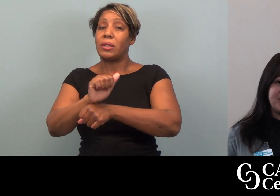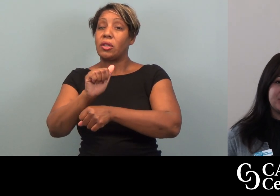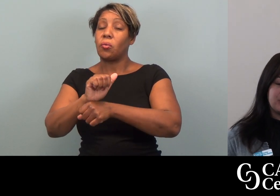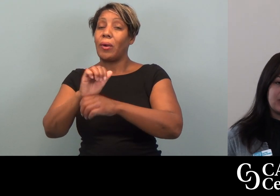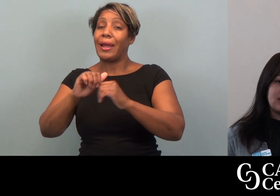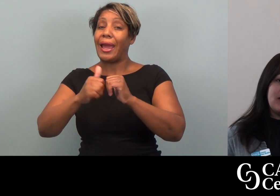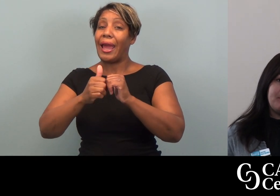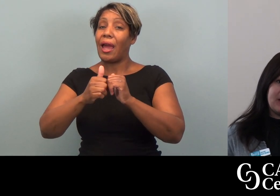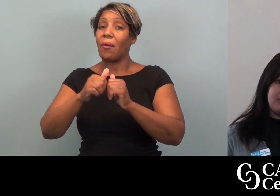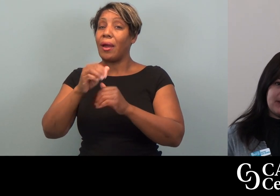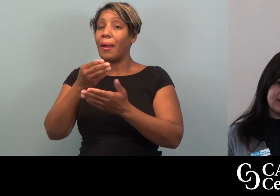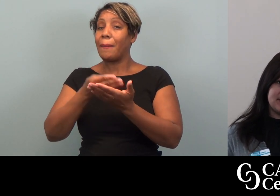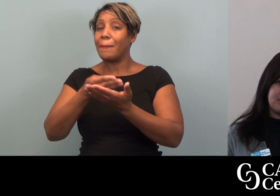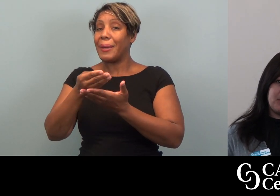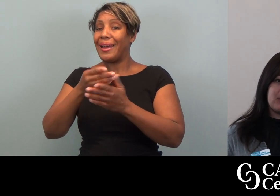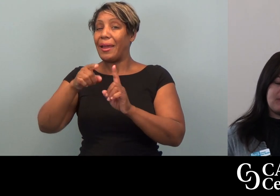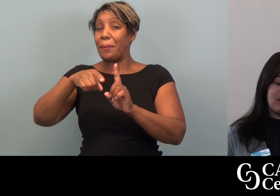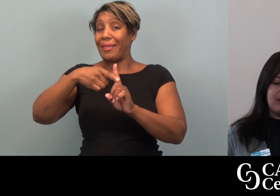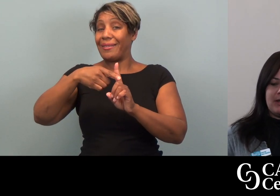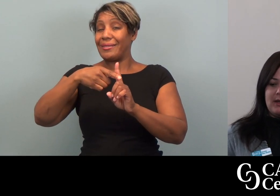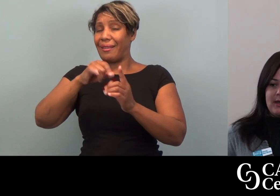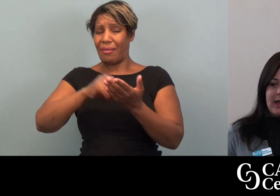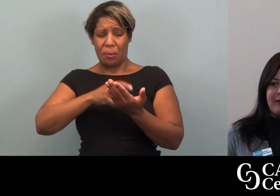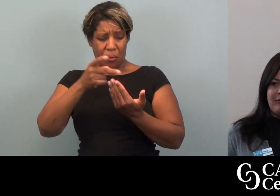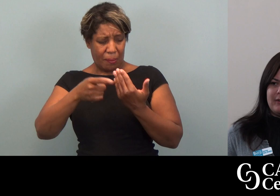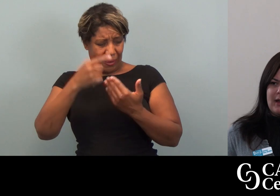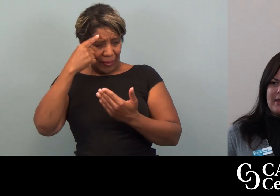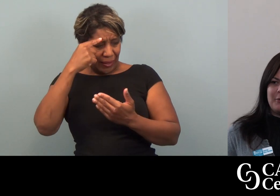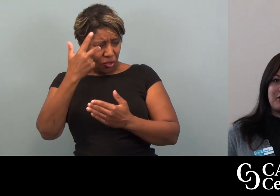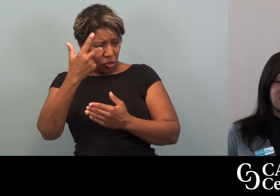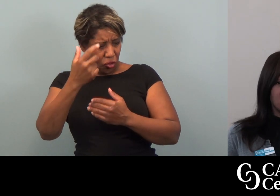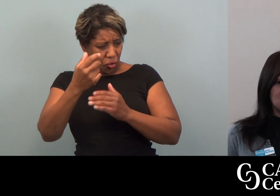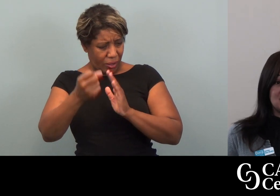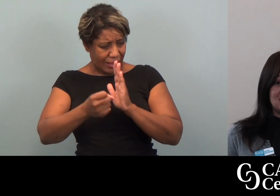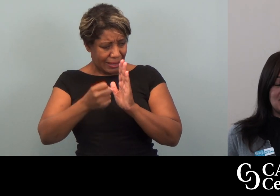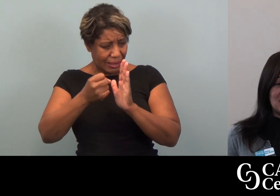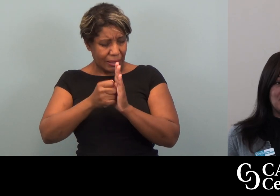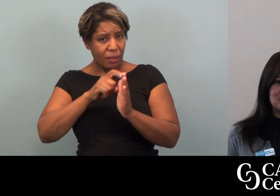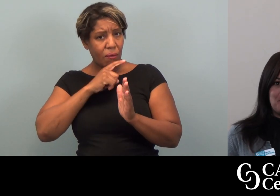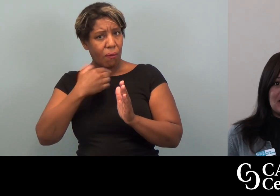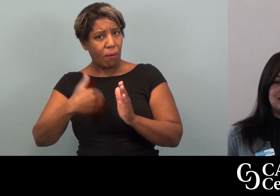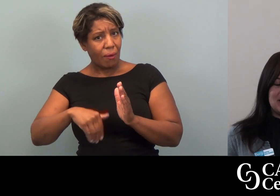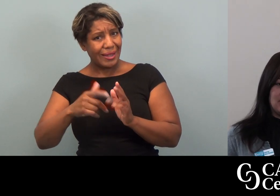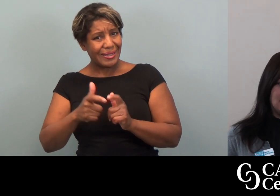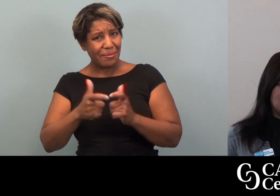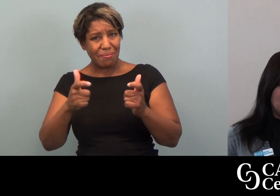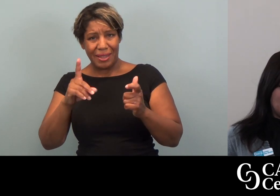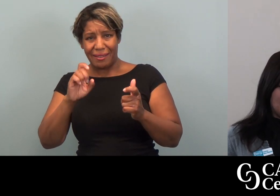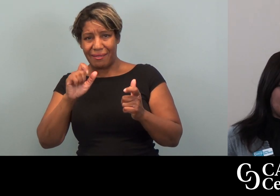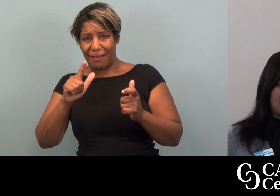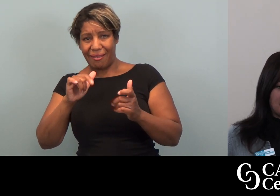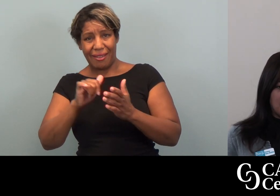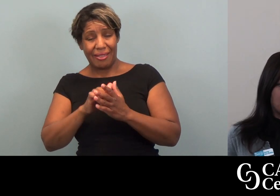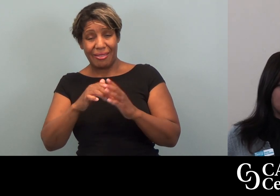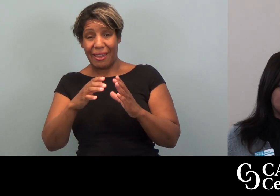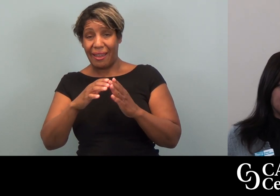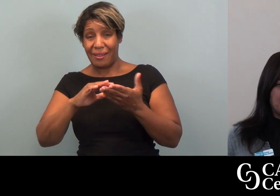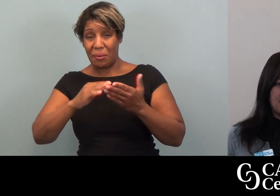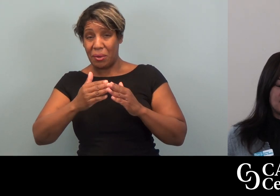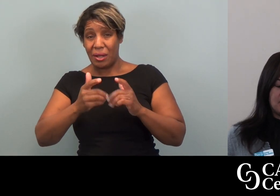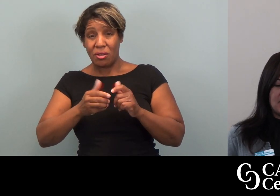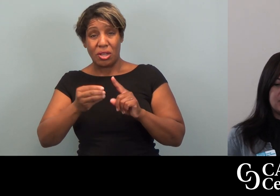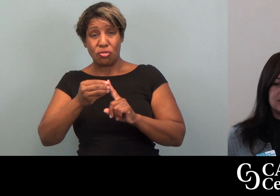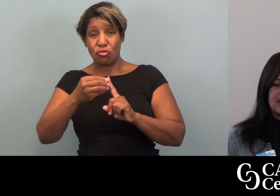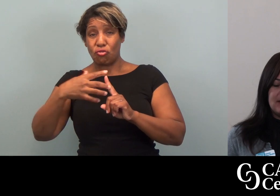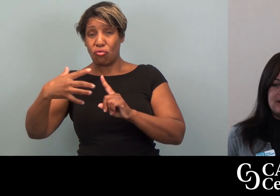transportation work. Bike Plus is a program that we have, I think we're in our third season now. It's a big deal. That cohort has